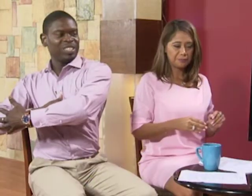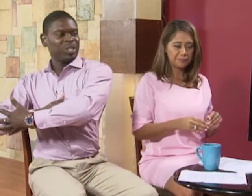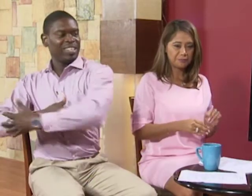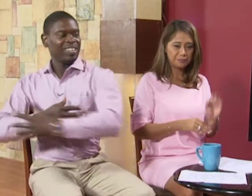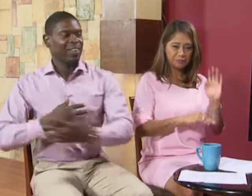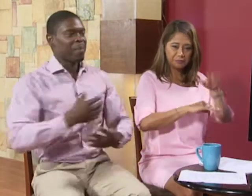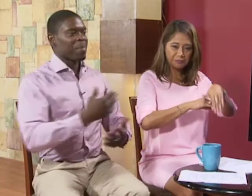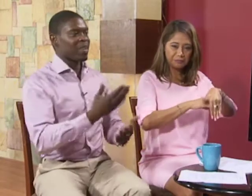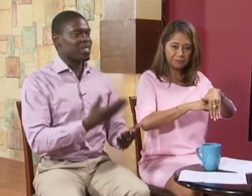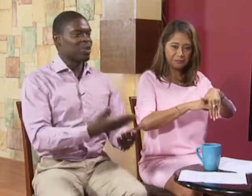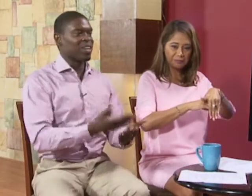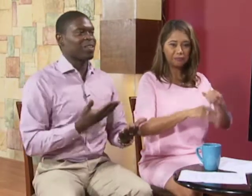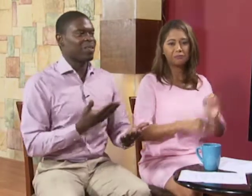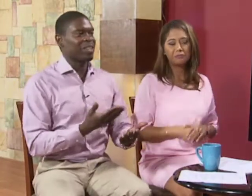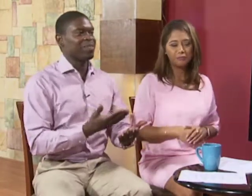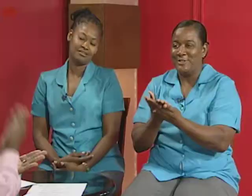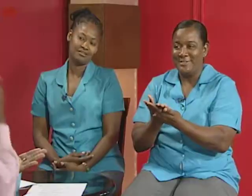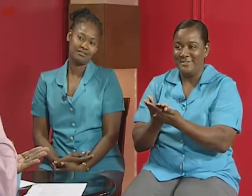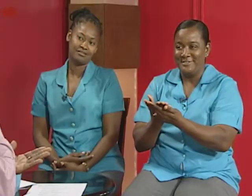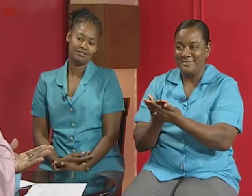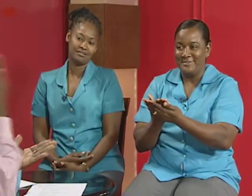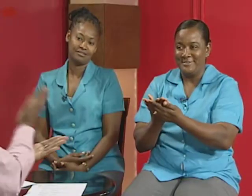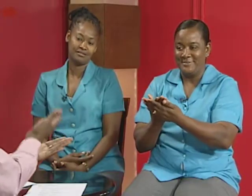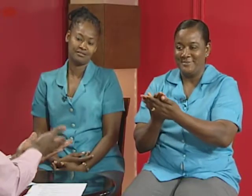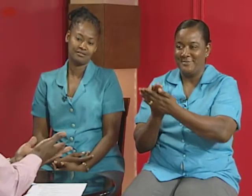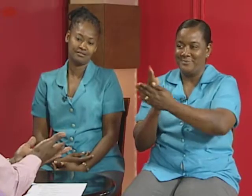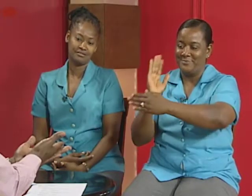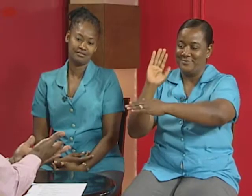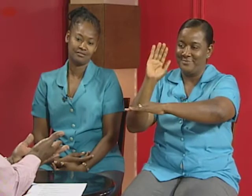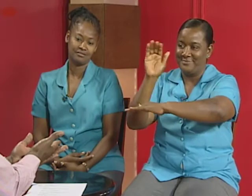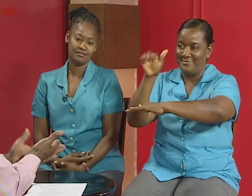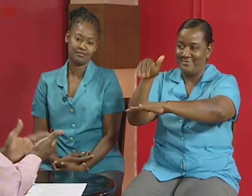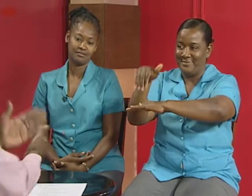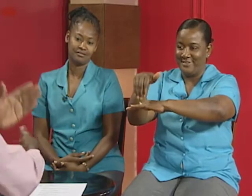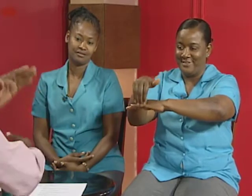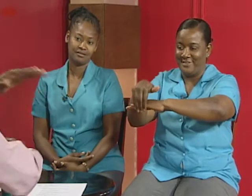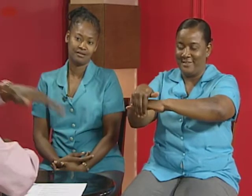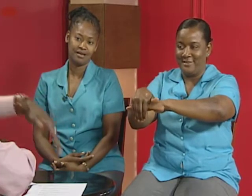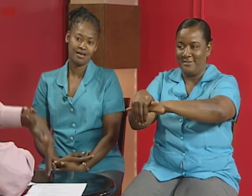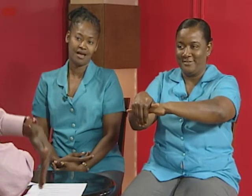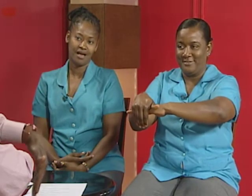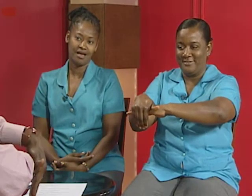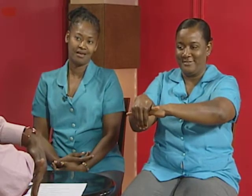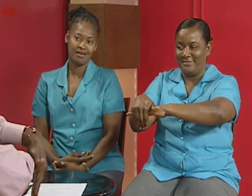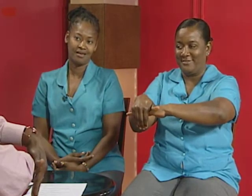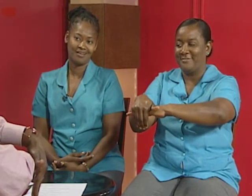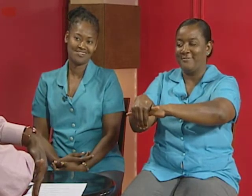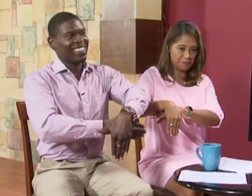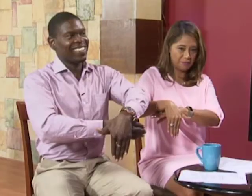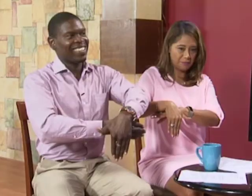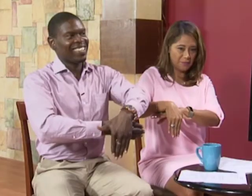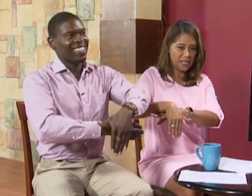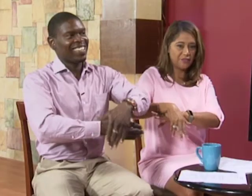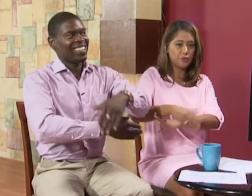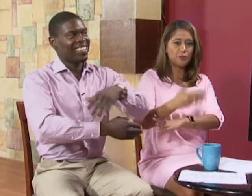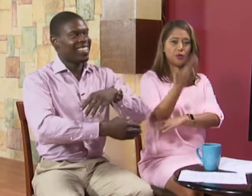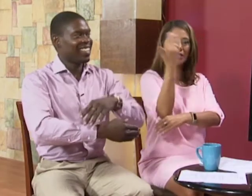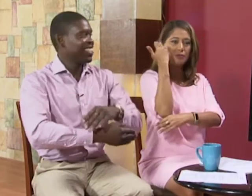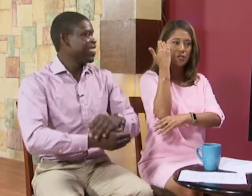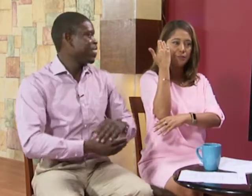try it okay so go ahead go again good good night night right and if it was morning it'd be up